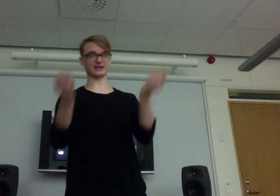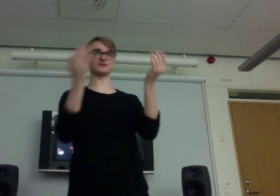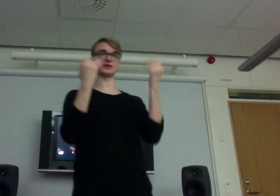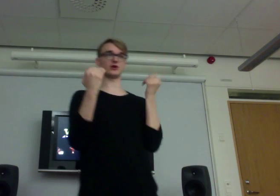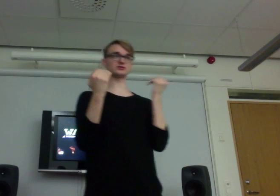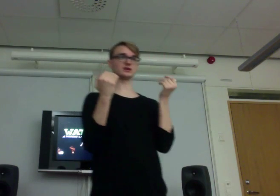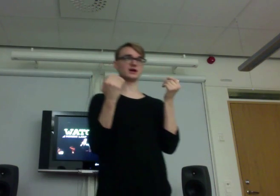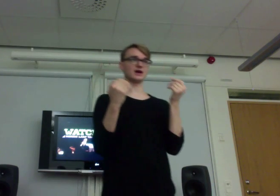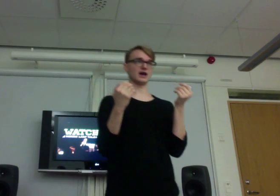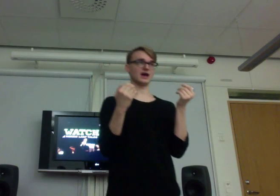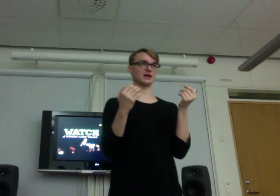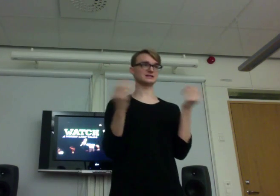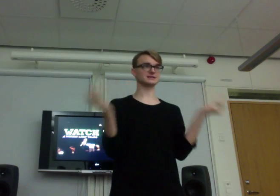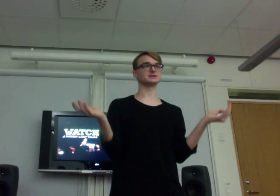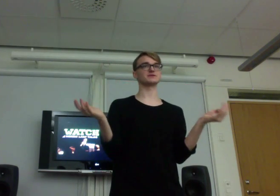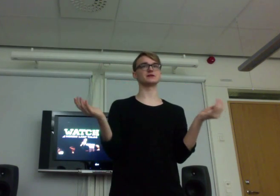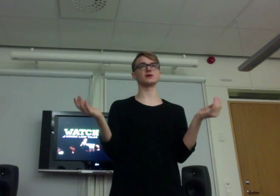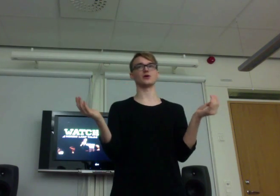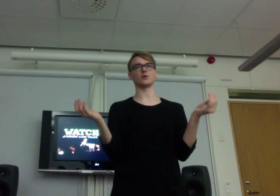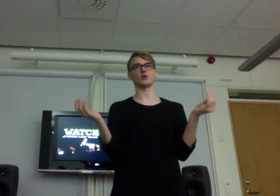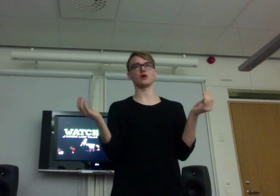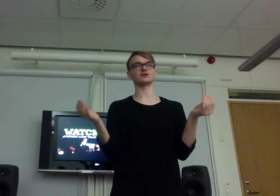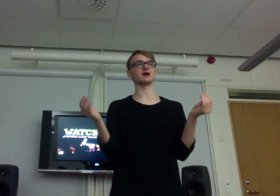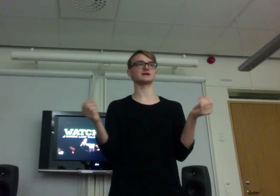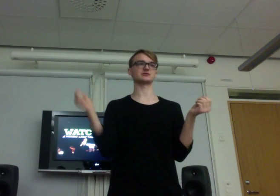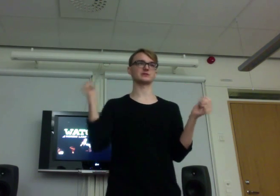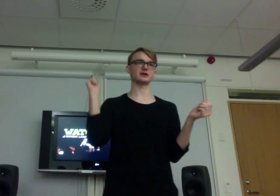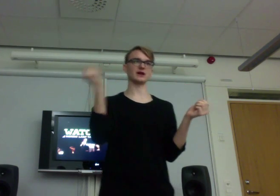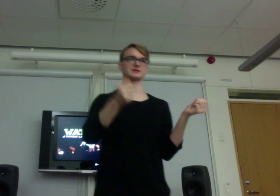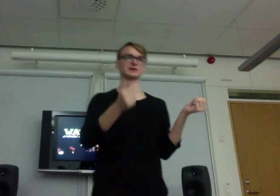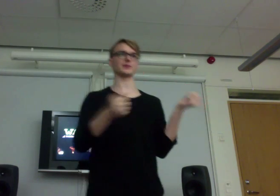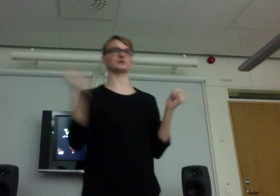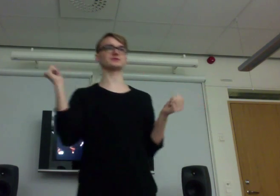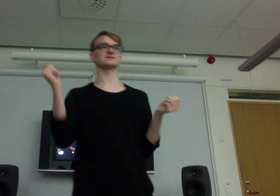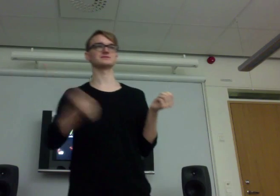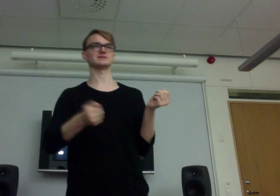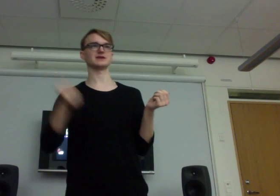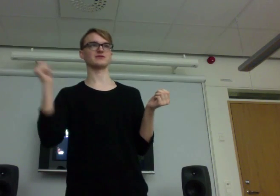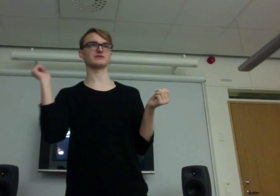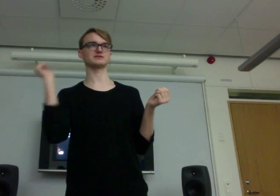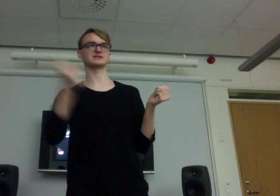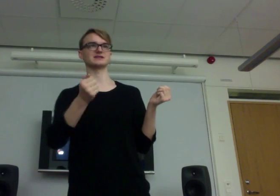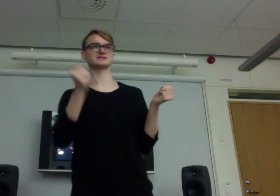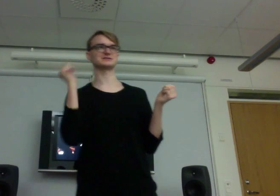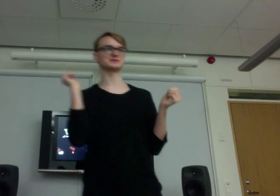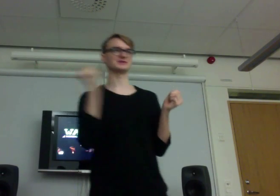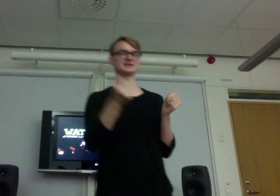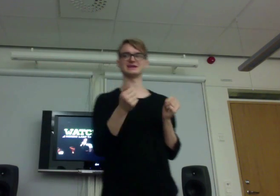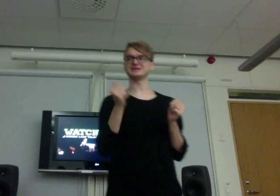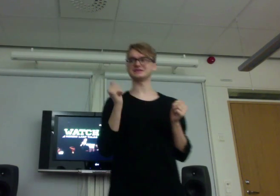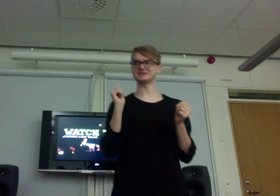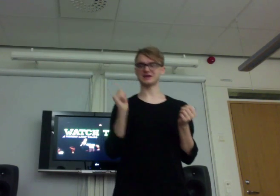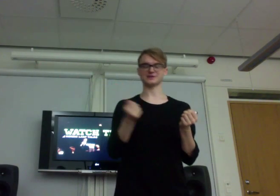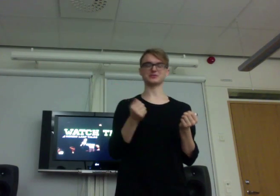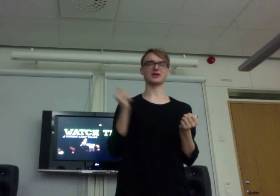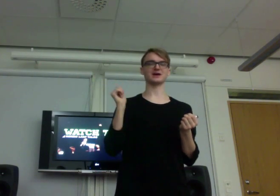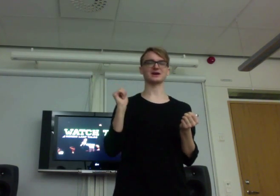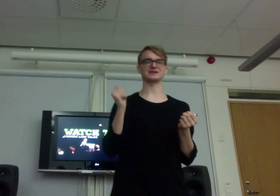videos. And I see this video of the guy screaming lightning bolt. If you have seen that. That's a great video. Yeah. And